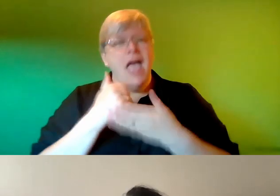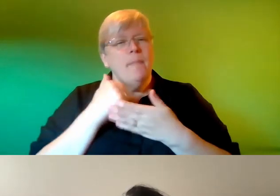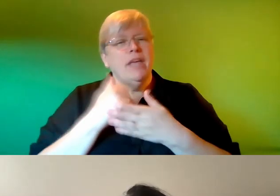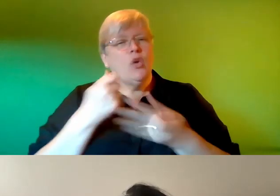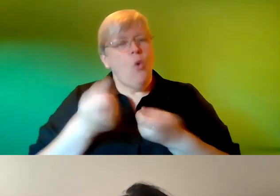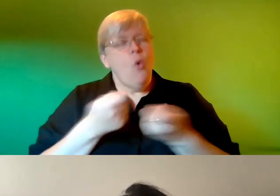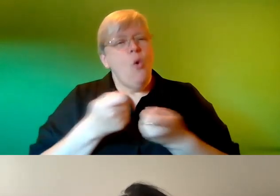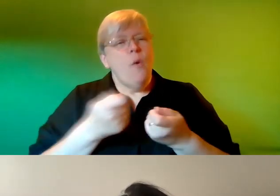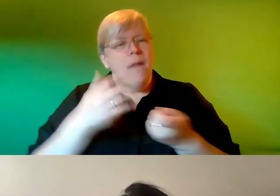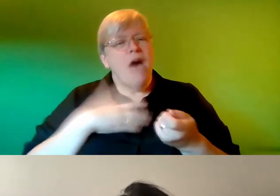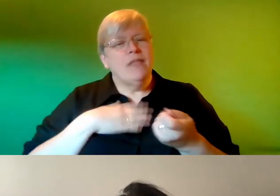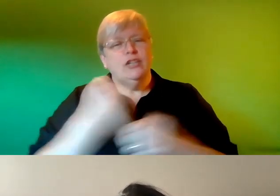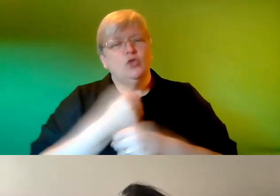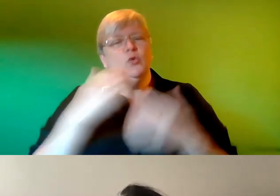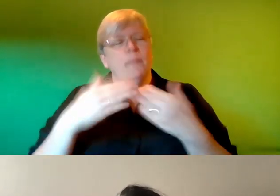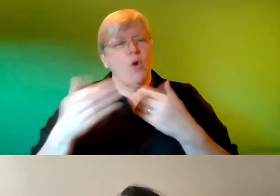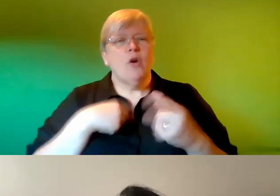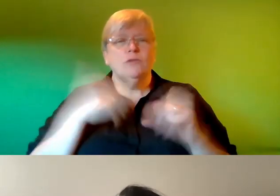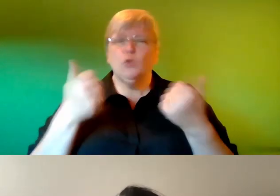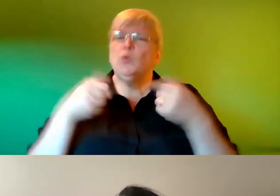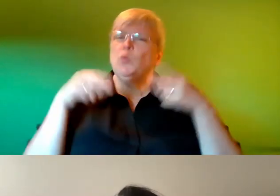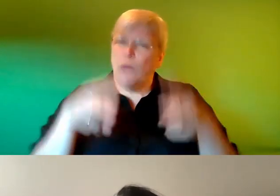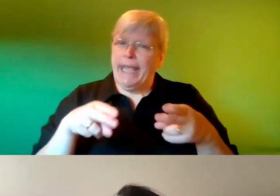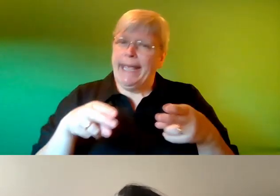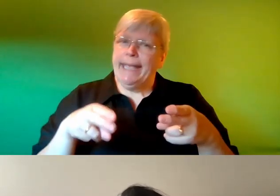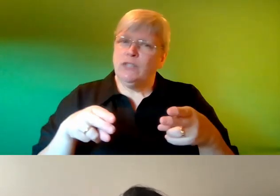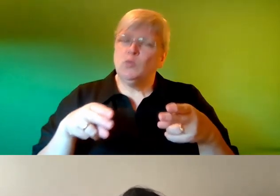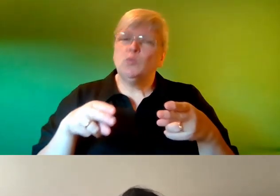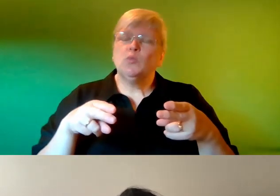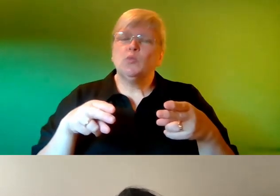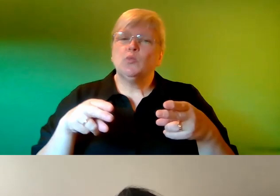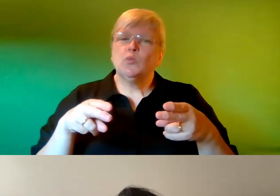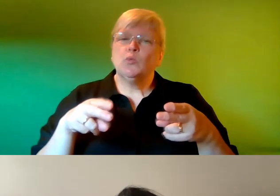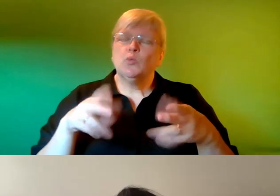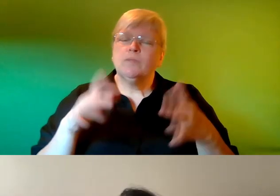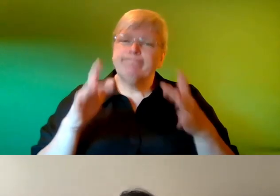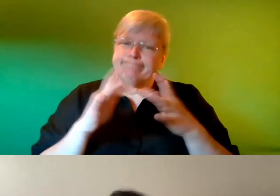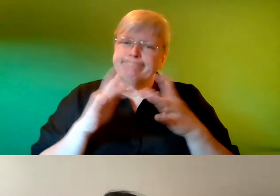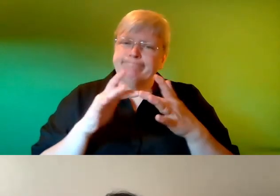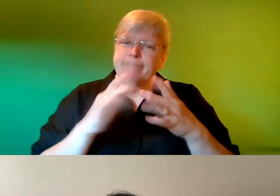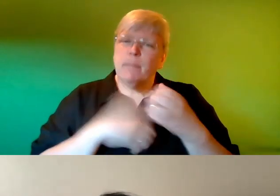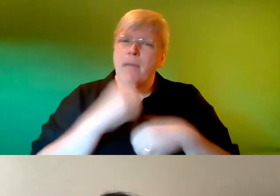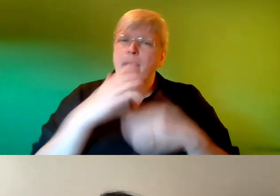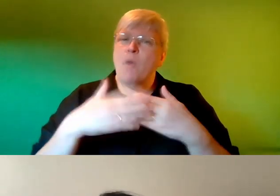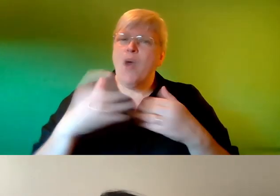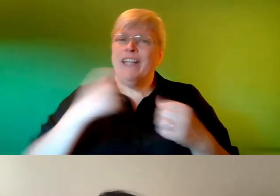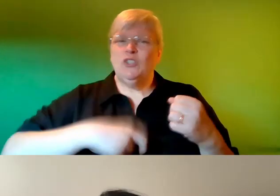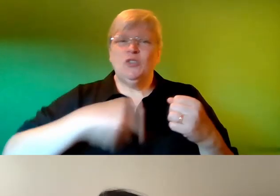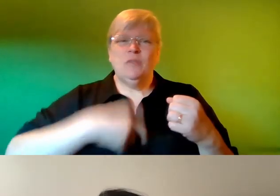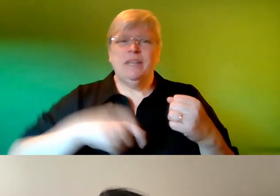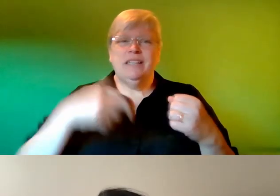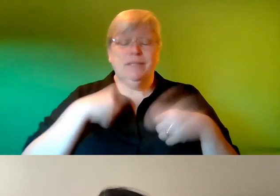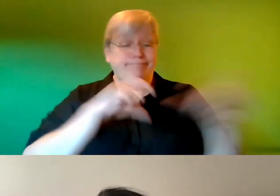yeah i think it is a good way to kind of um kind of get in touch to your human side again so yeah i haven't stopped writing